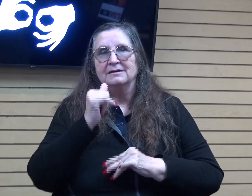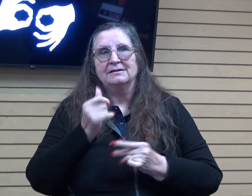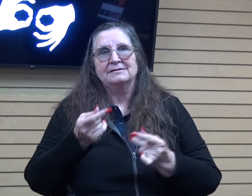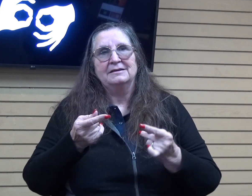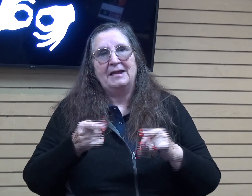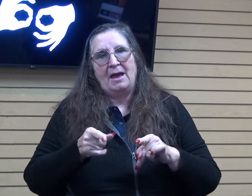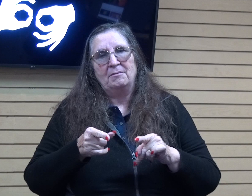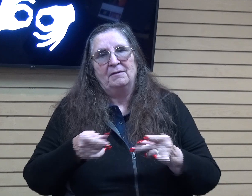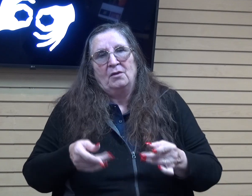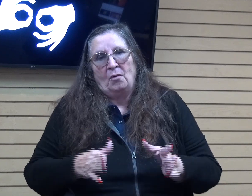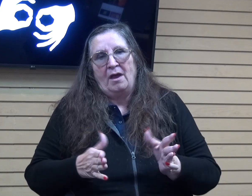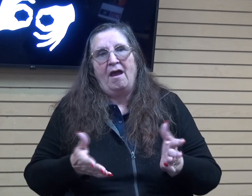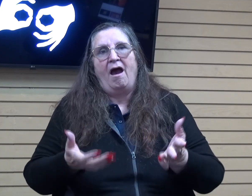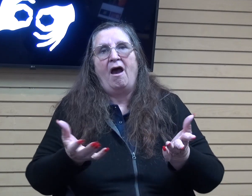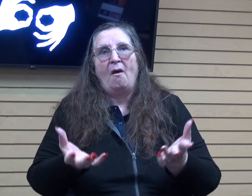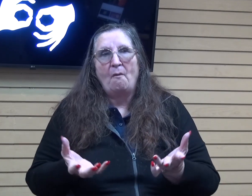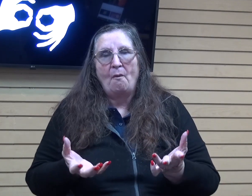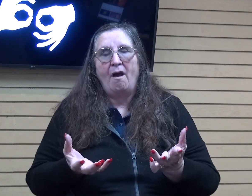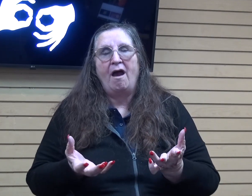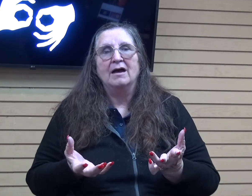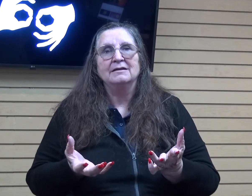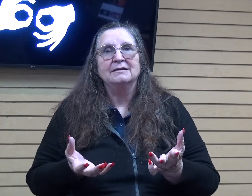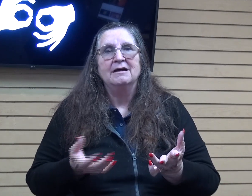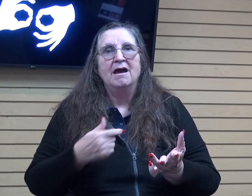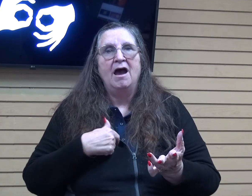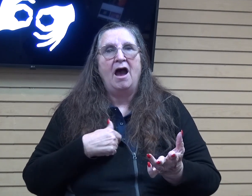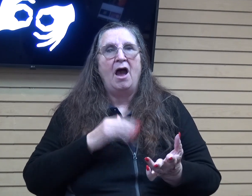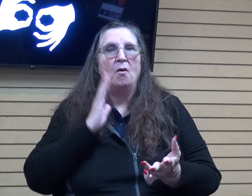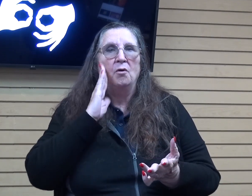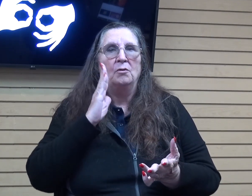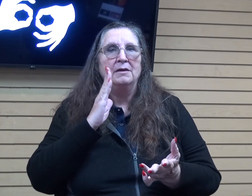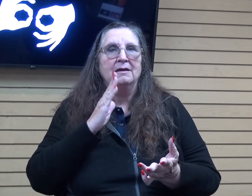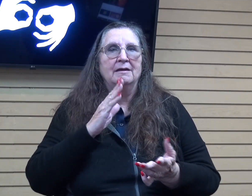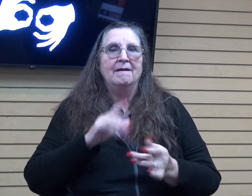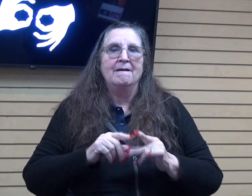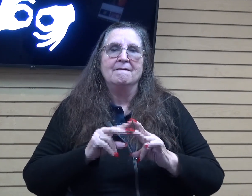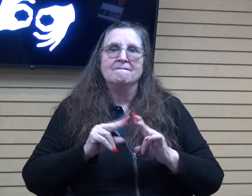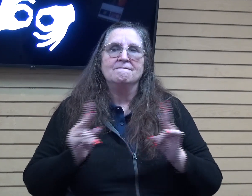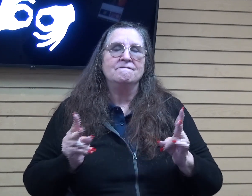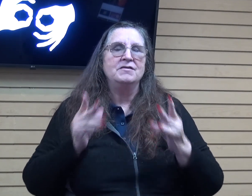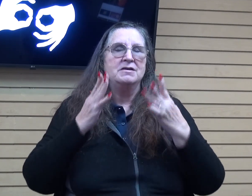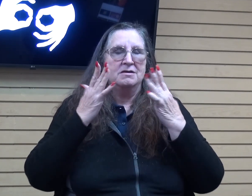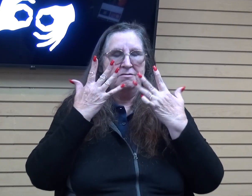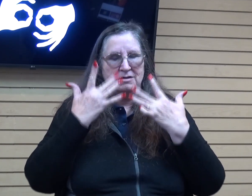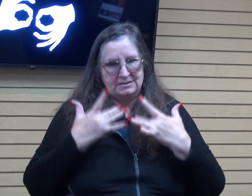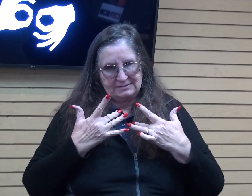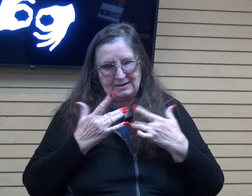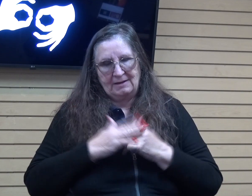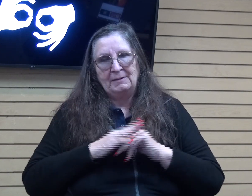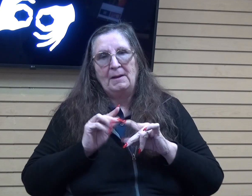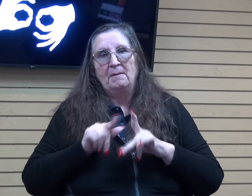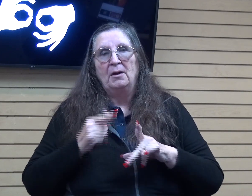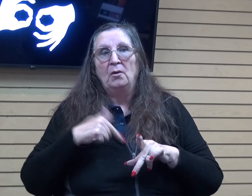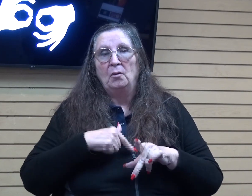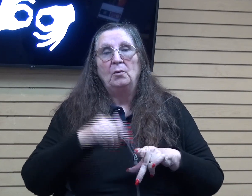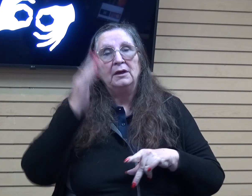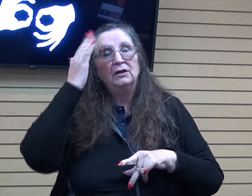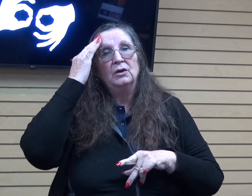way I want, or it doesn't happen, I'm going to be very sad. But what we do know is the